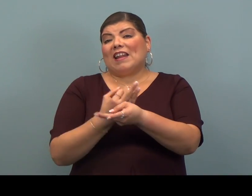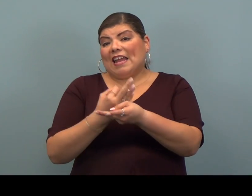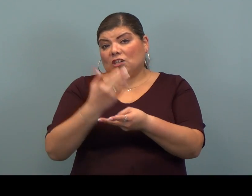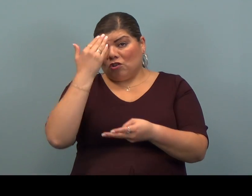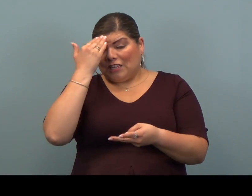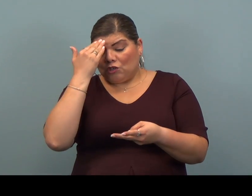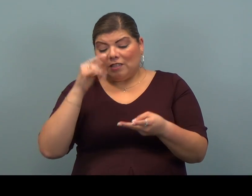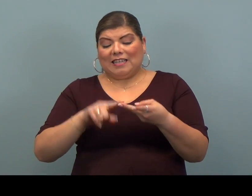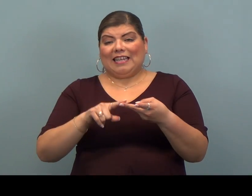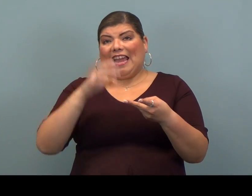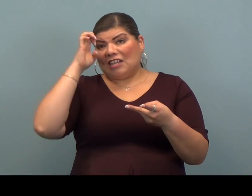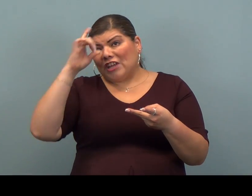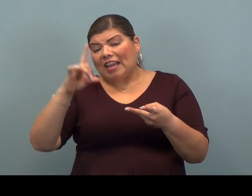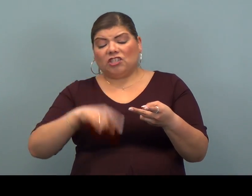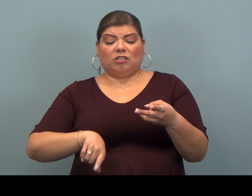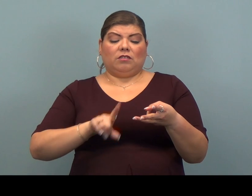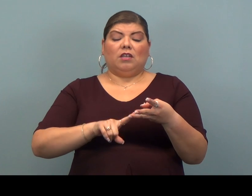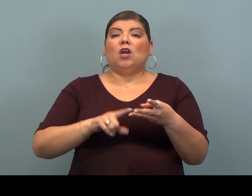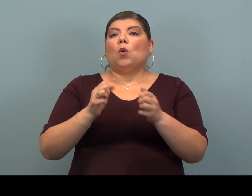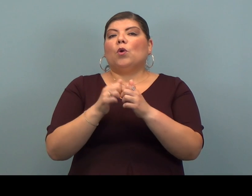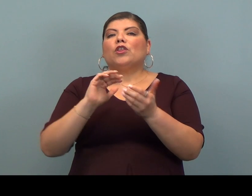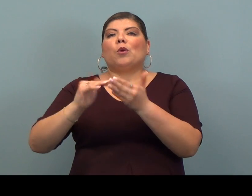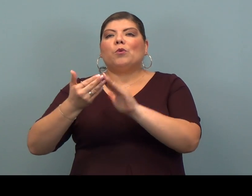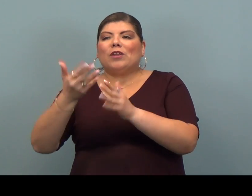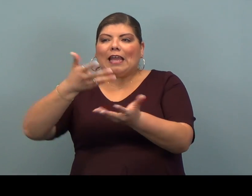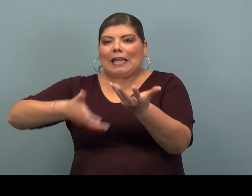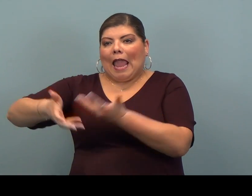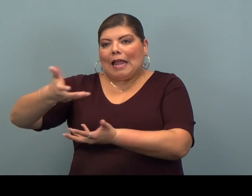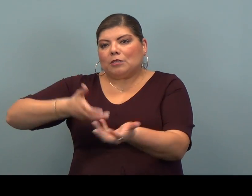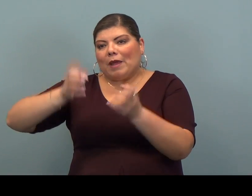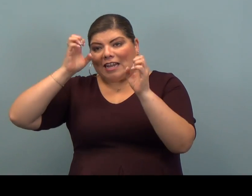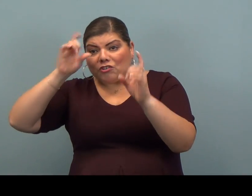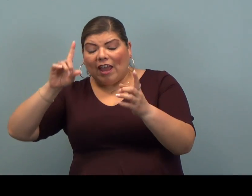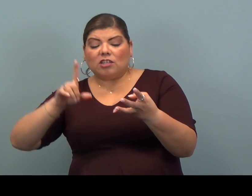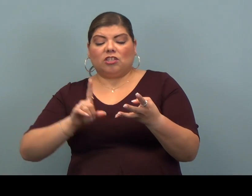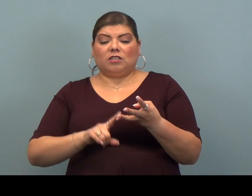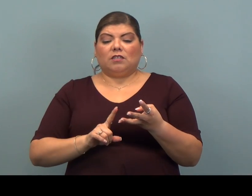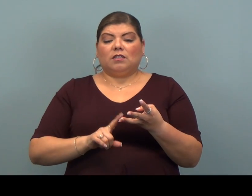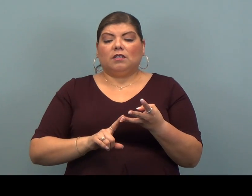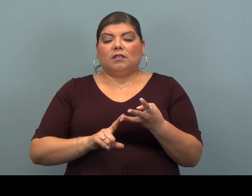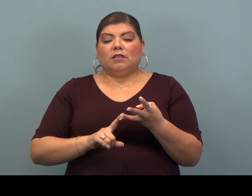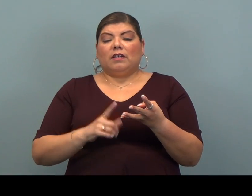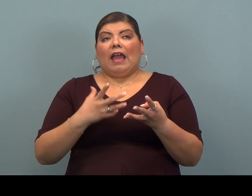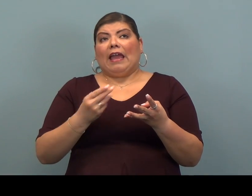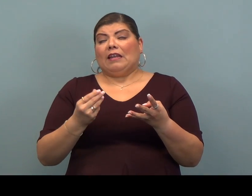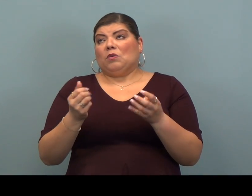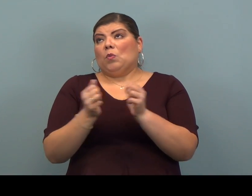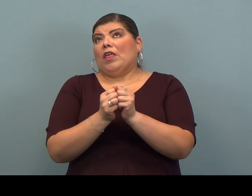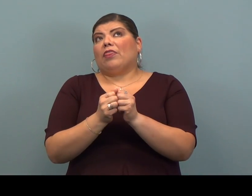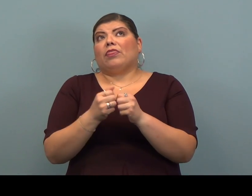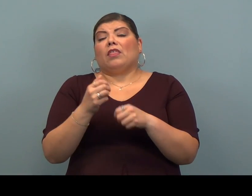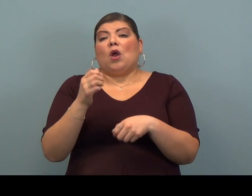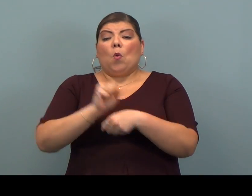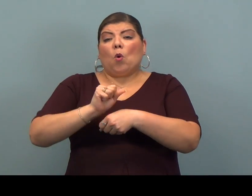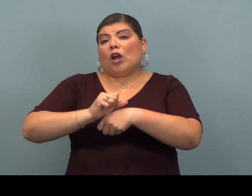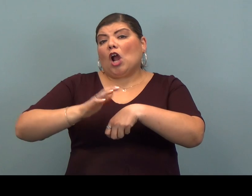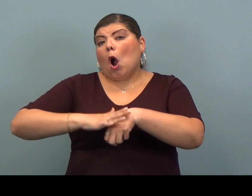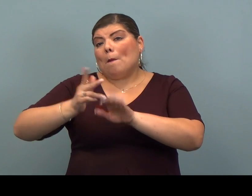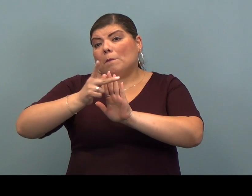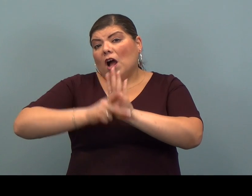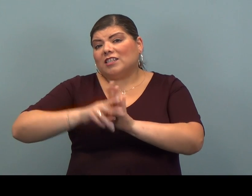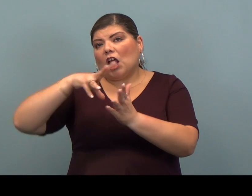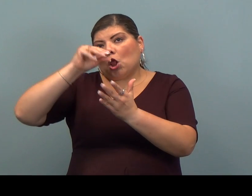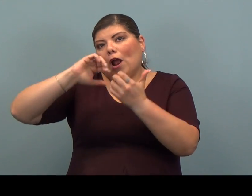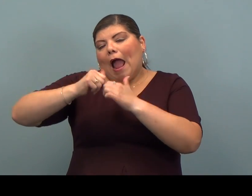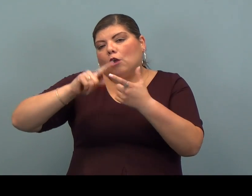financial literacy, education, with community engagement education, with working